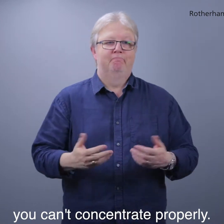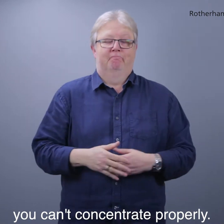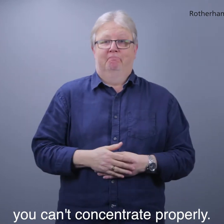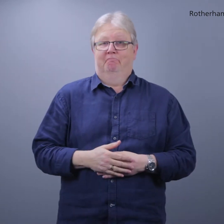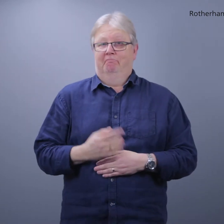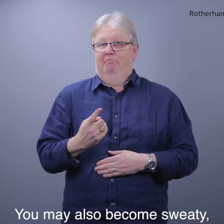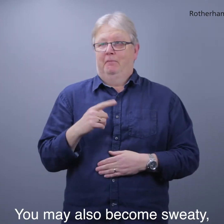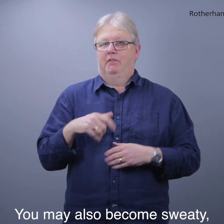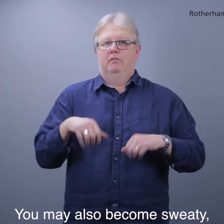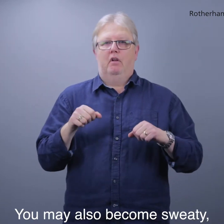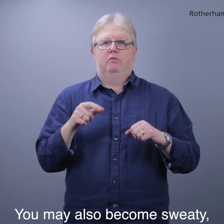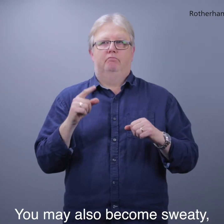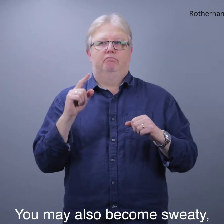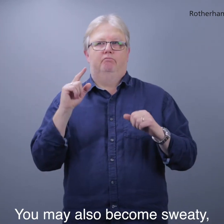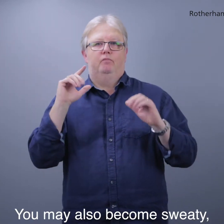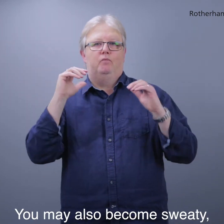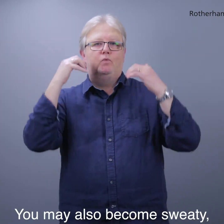You may also become sweaty,